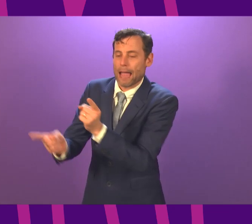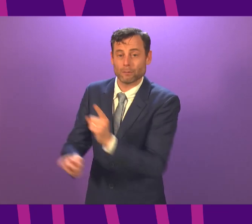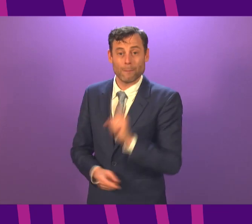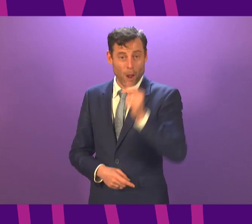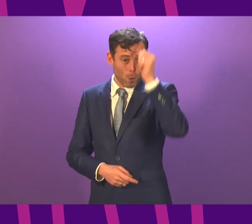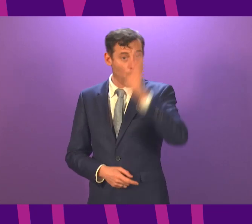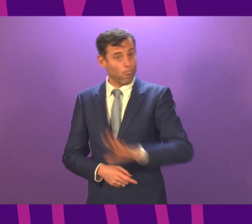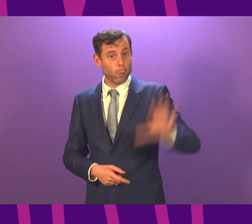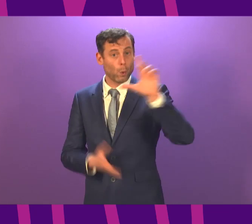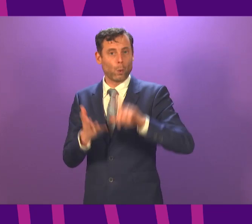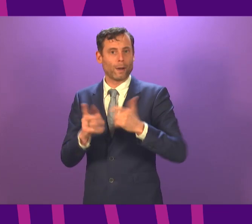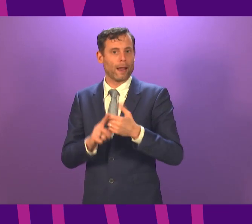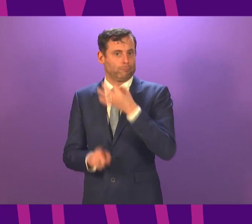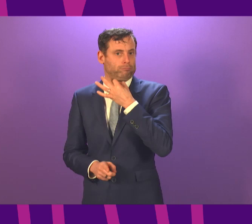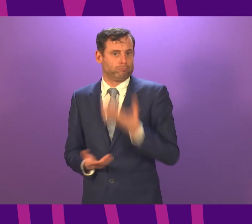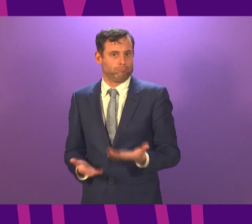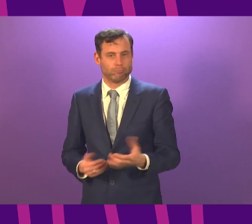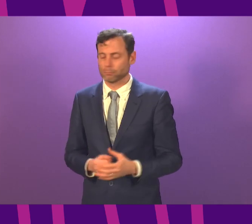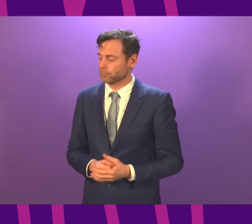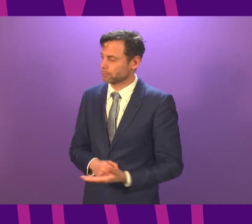Ross Greer to be followed by Alex Cole Hamilton.